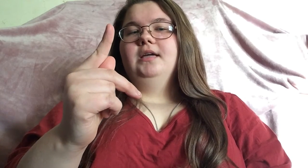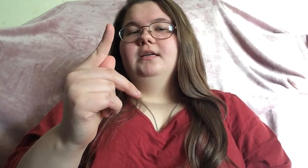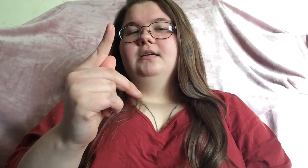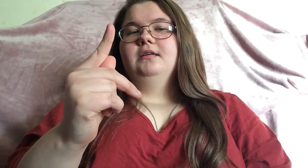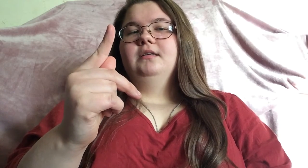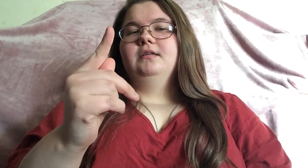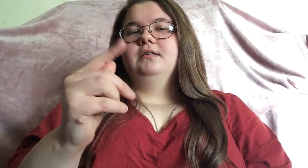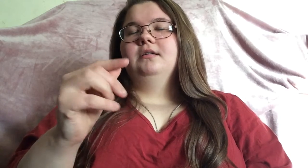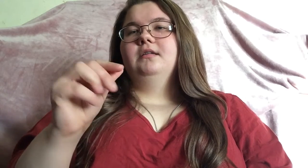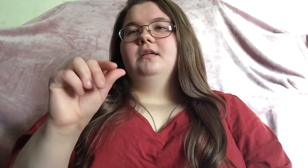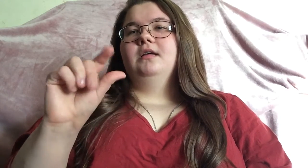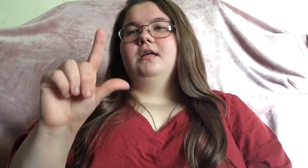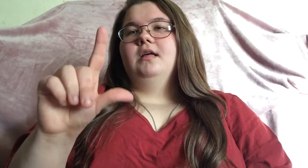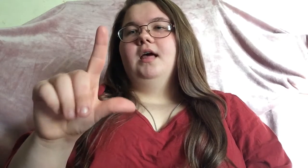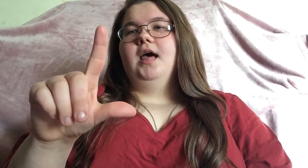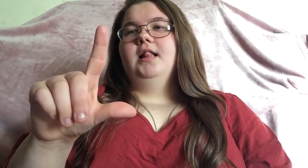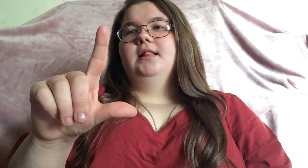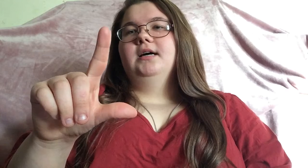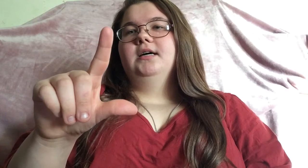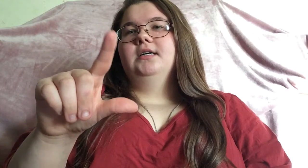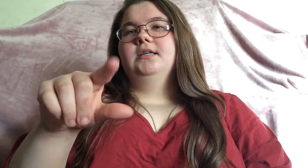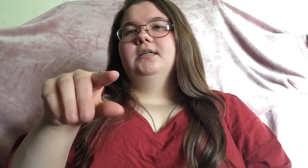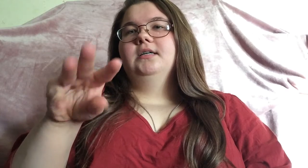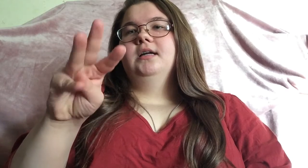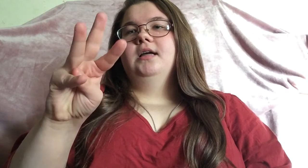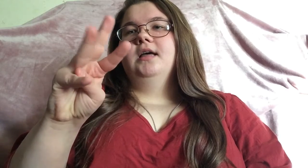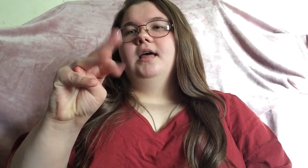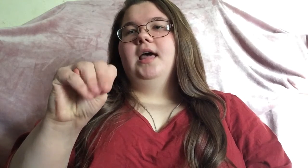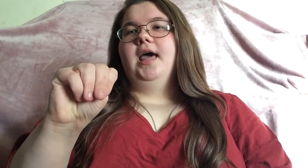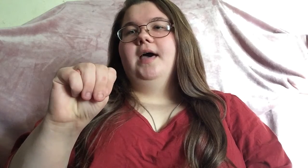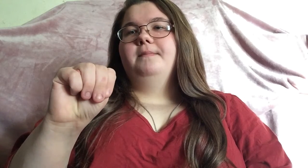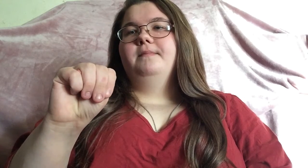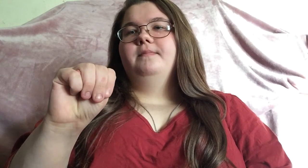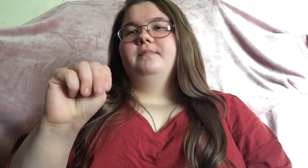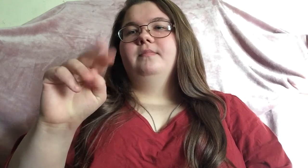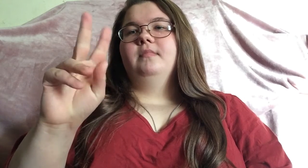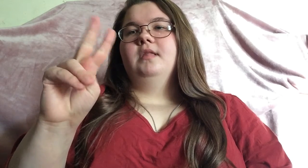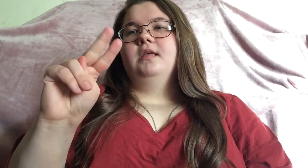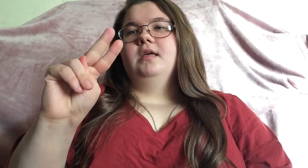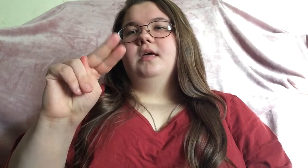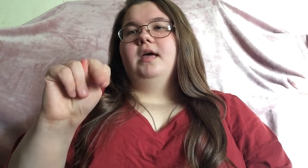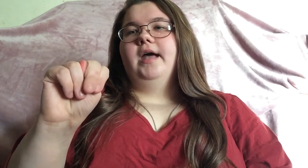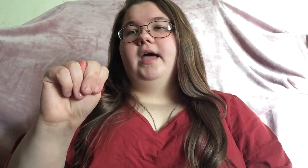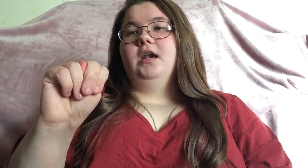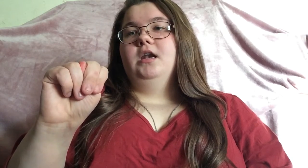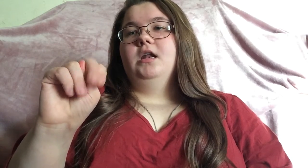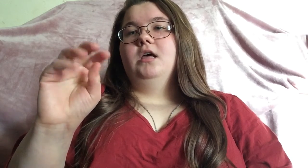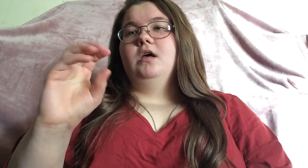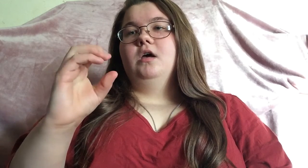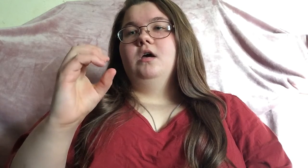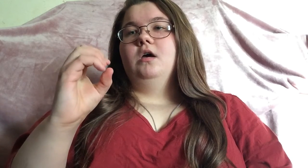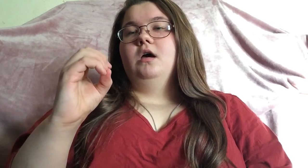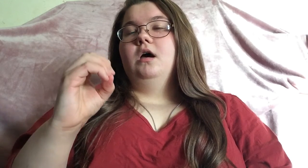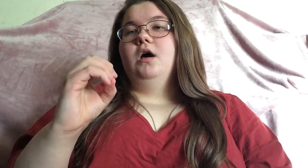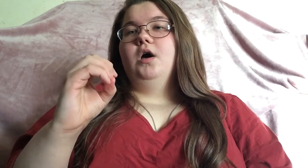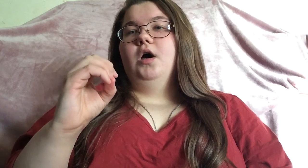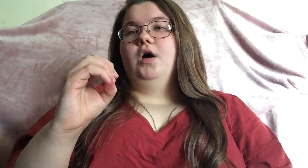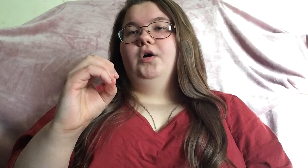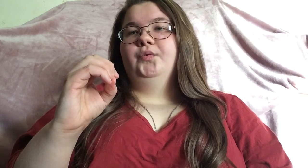l m n o